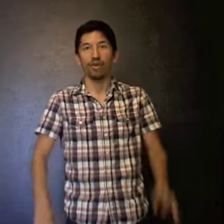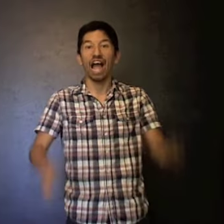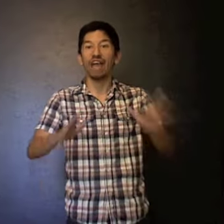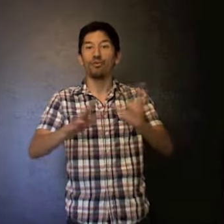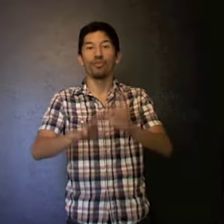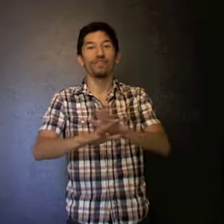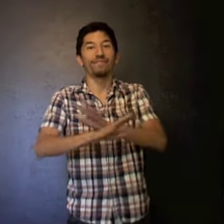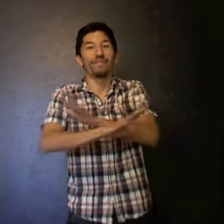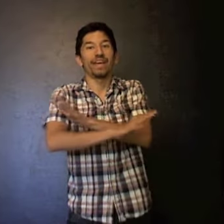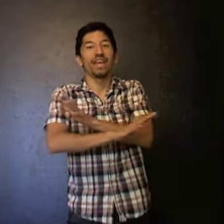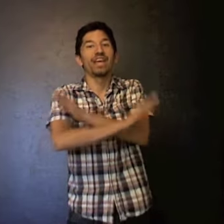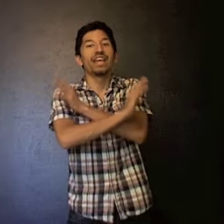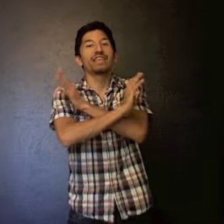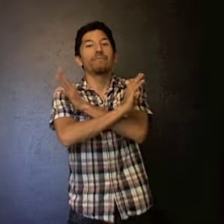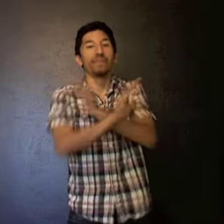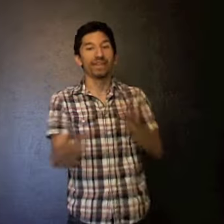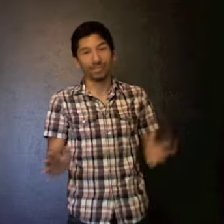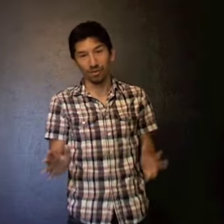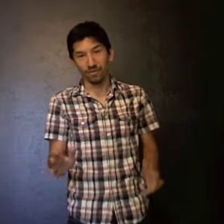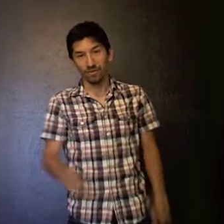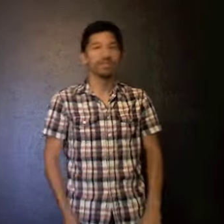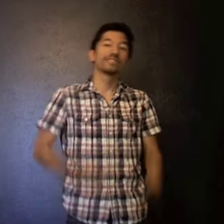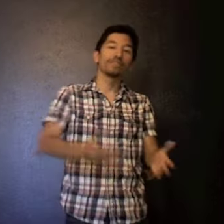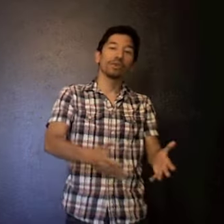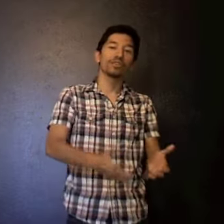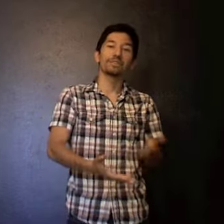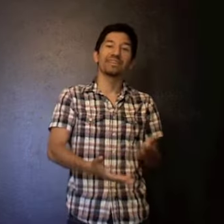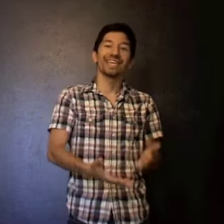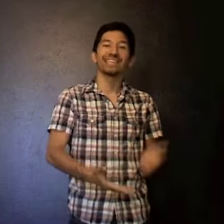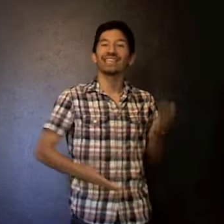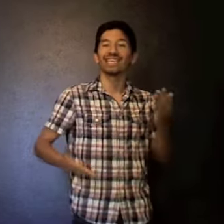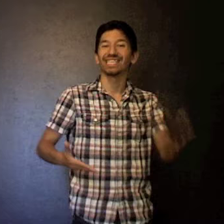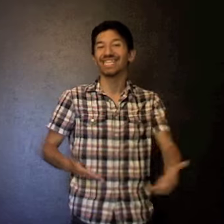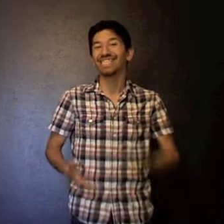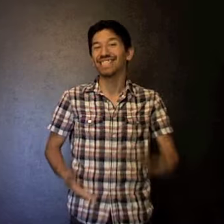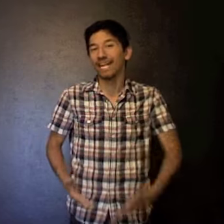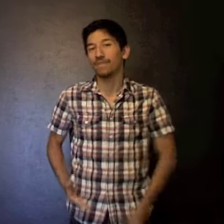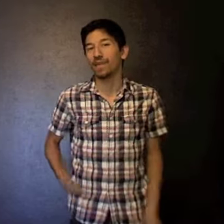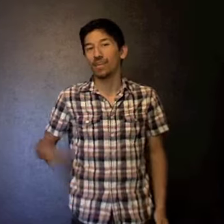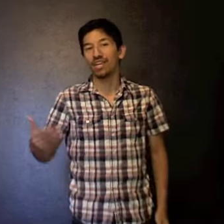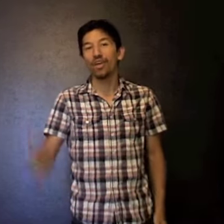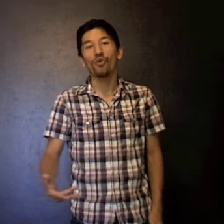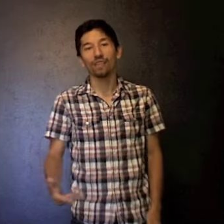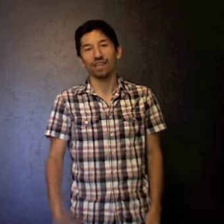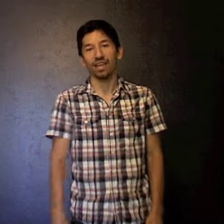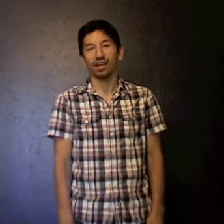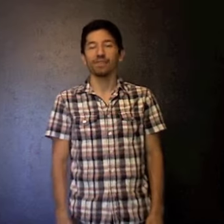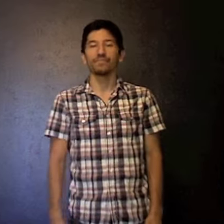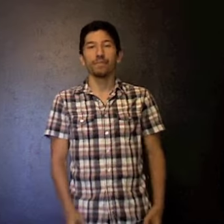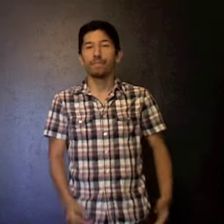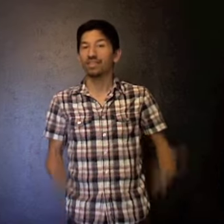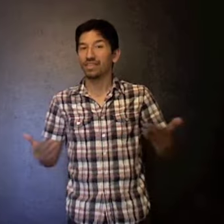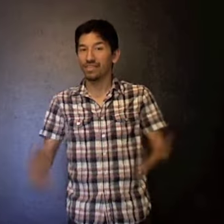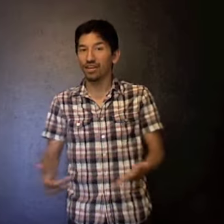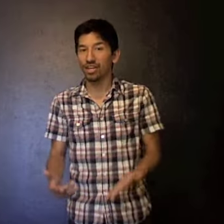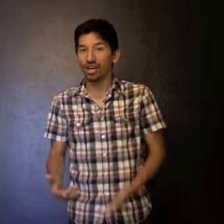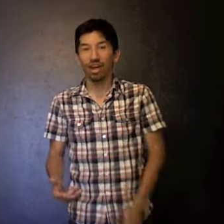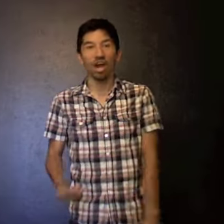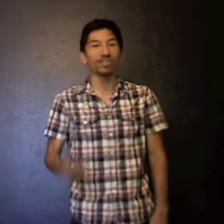I would have been in big trouble. The Spurs are playing like the elite team that we know that they are, but the Thunder are the